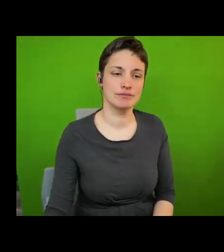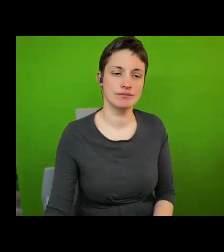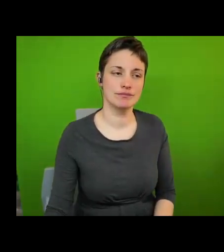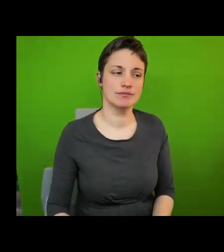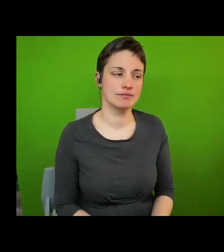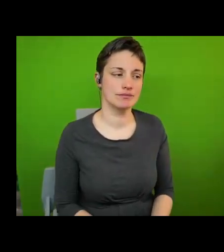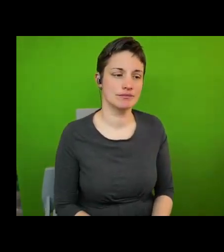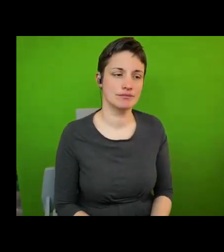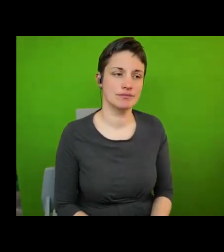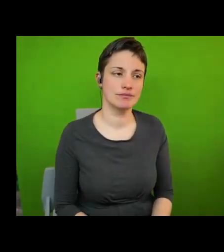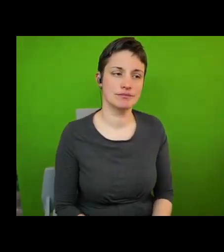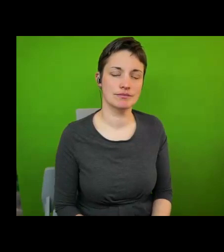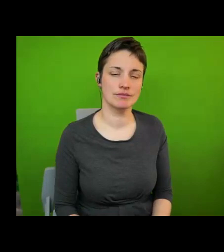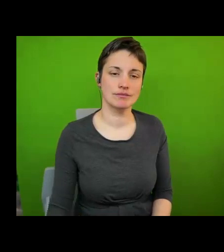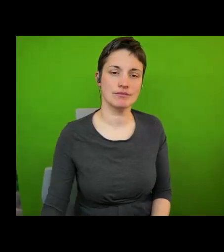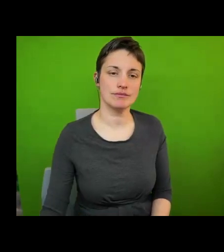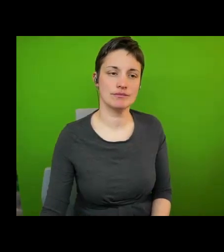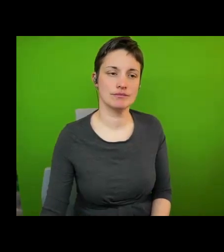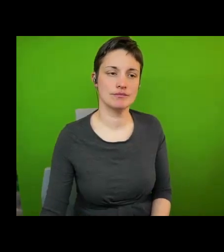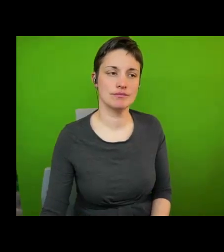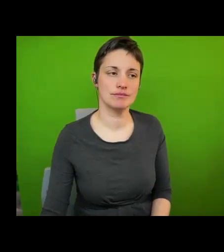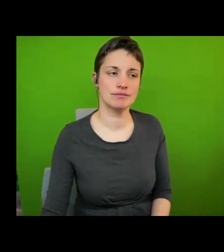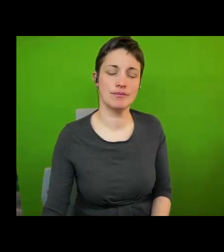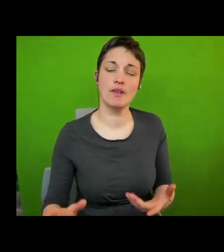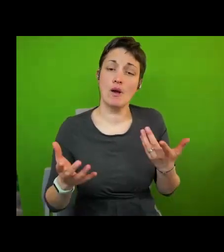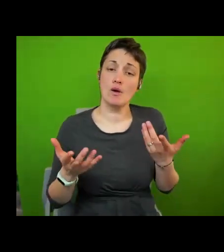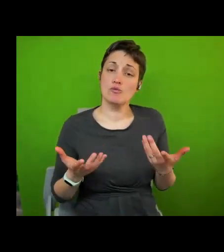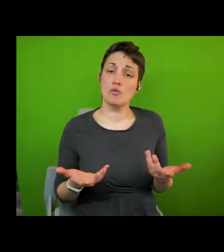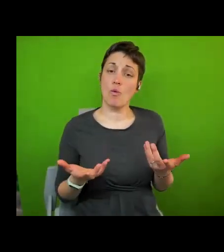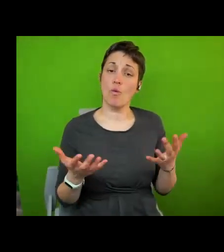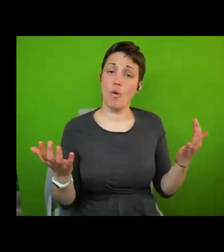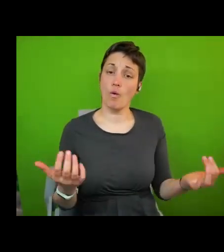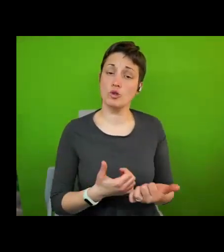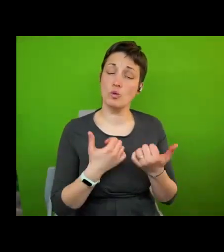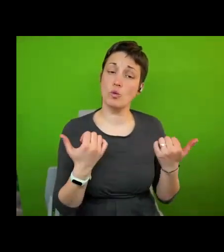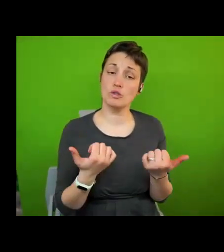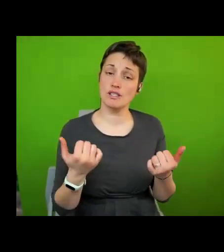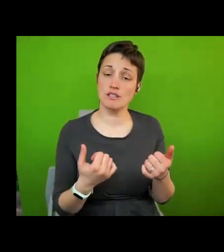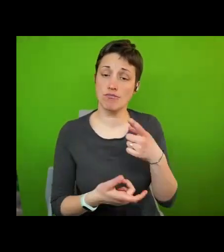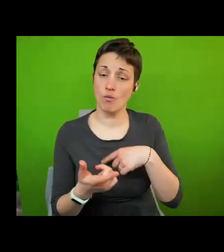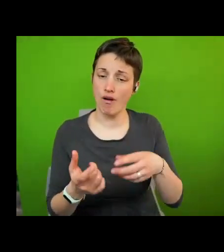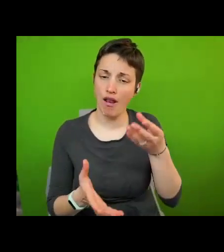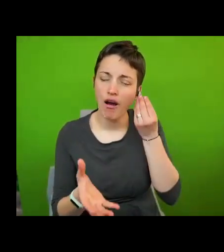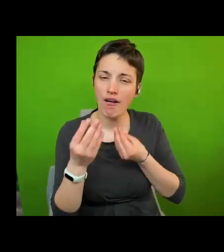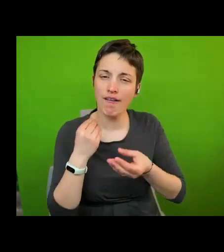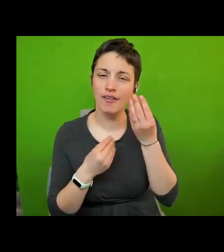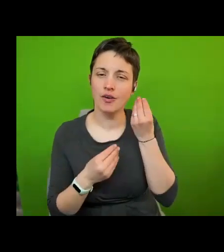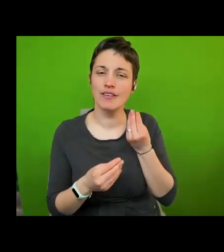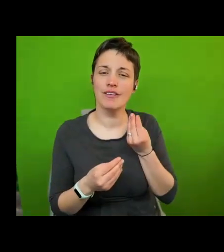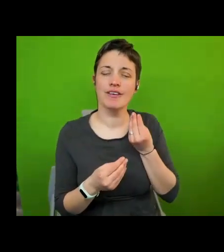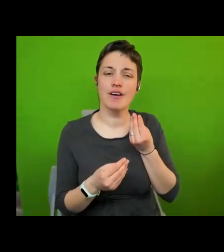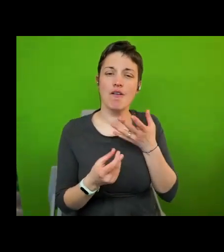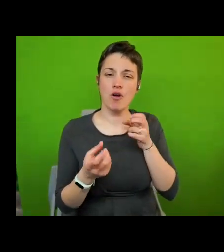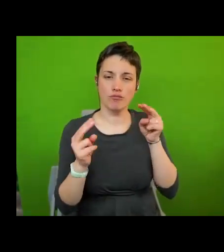let me come to to some conclusions that we that we learn out of this broader bird's eye view of